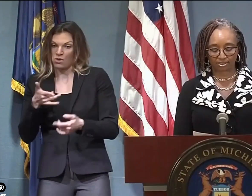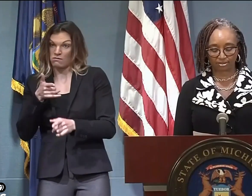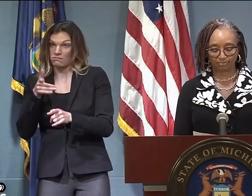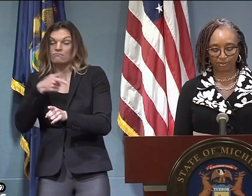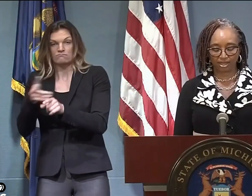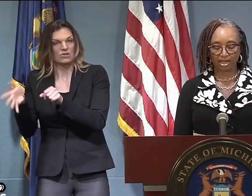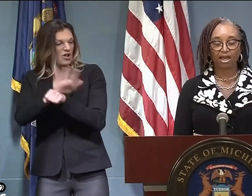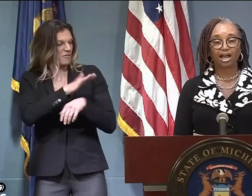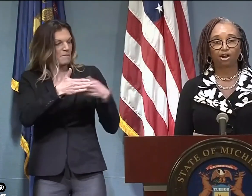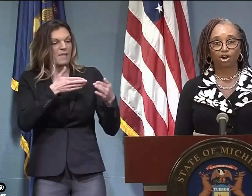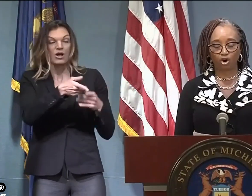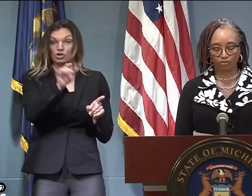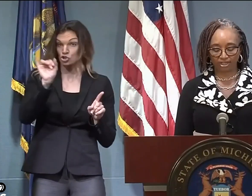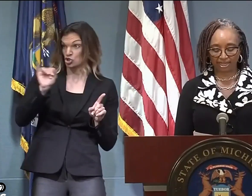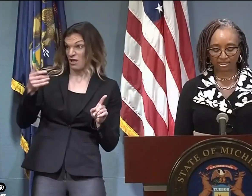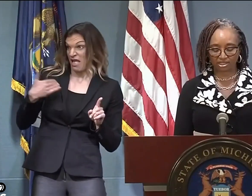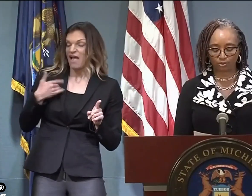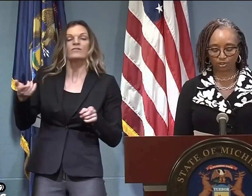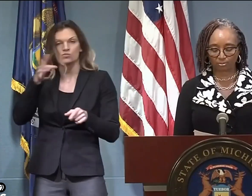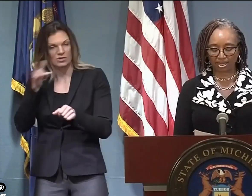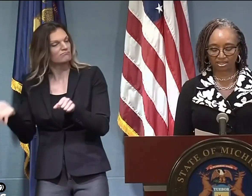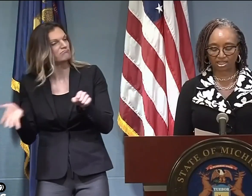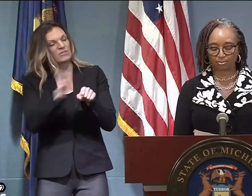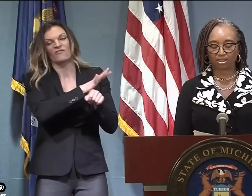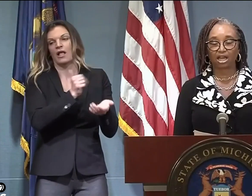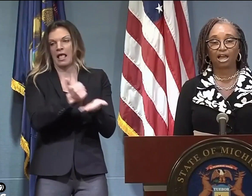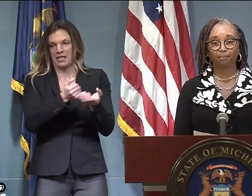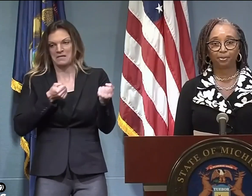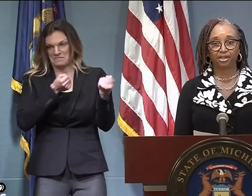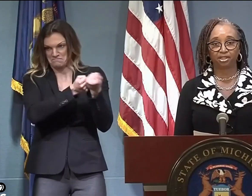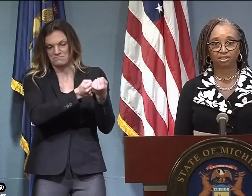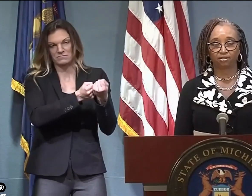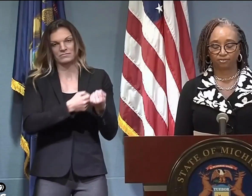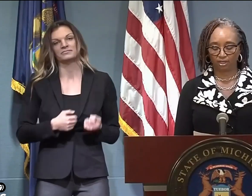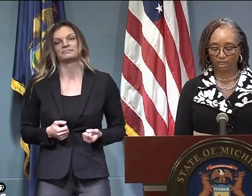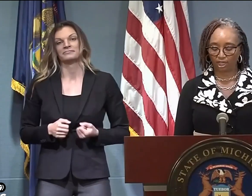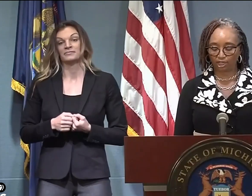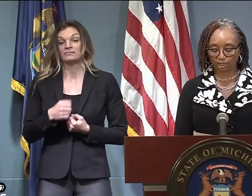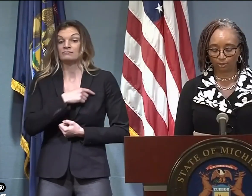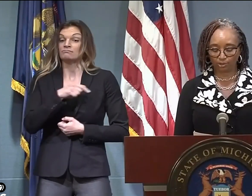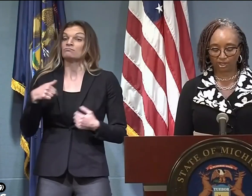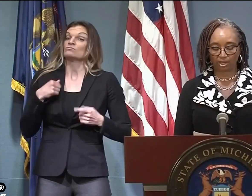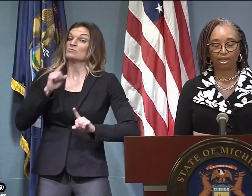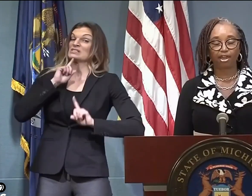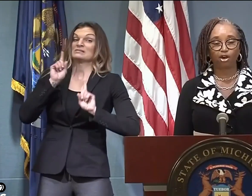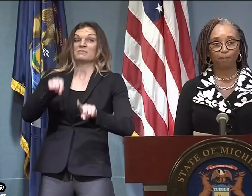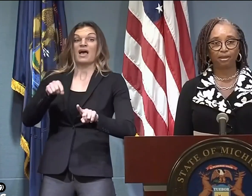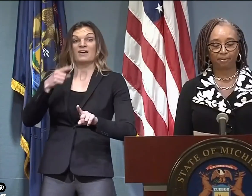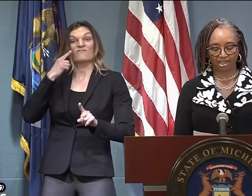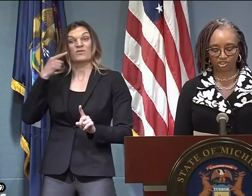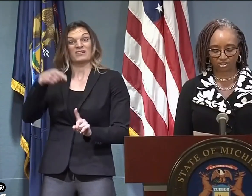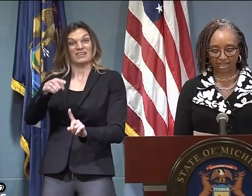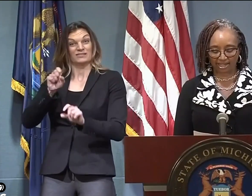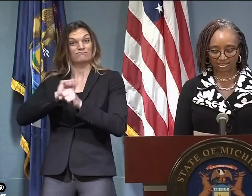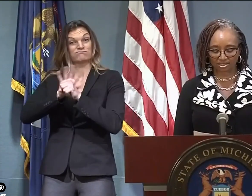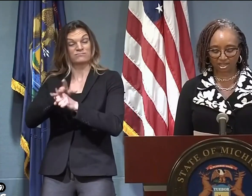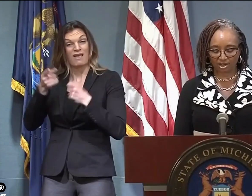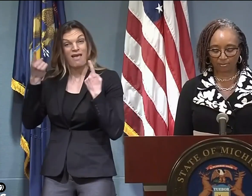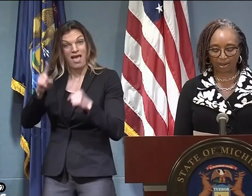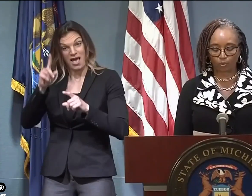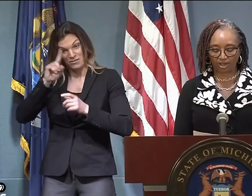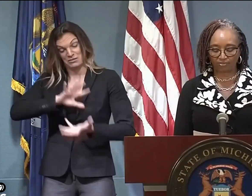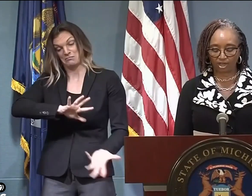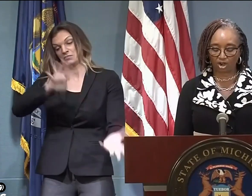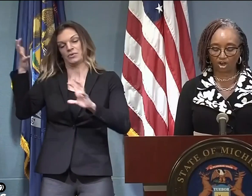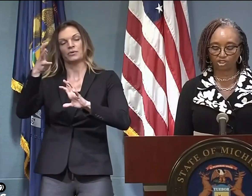or not they are covered by Aetna health plans. Our COVID-19 response has been comprehensive, including